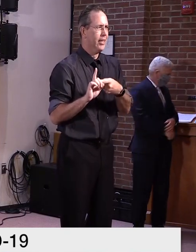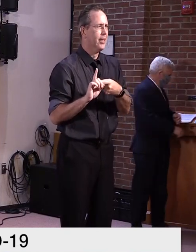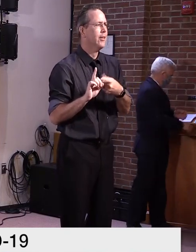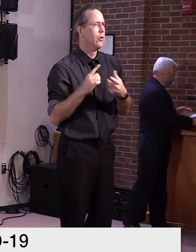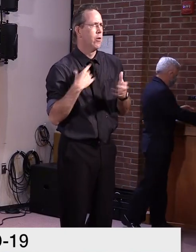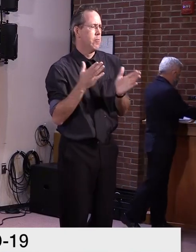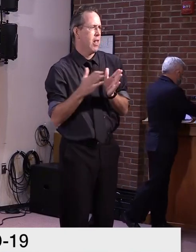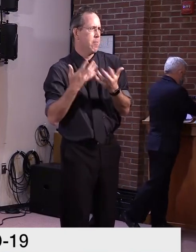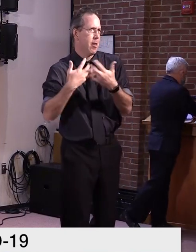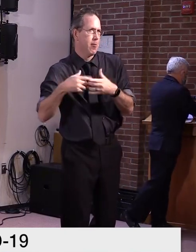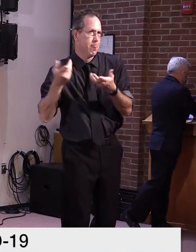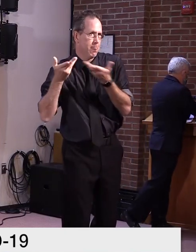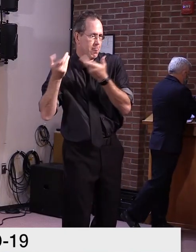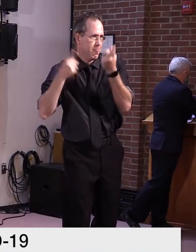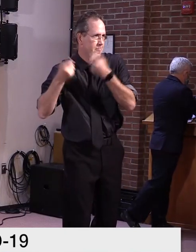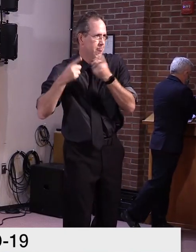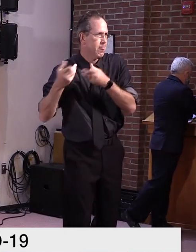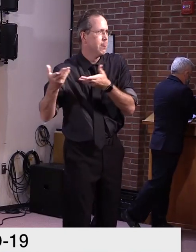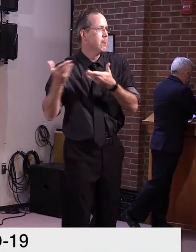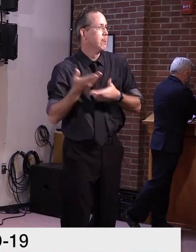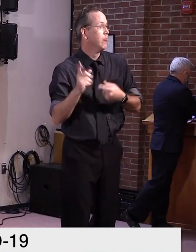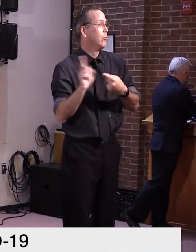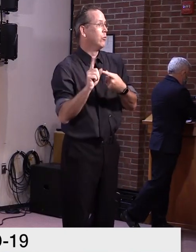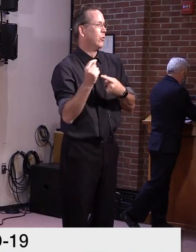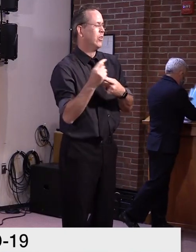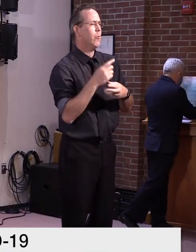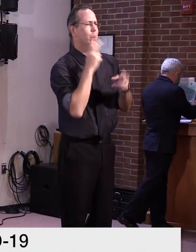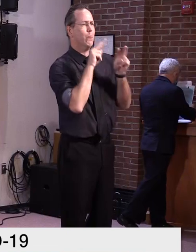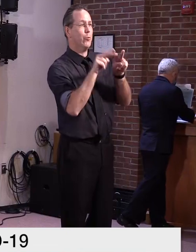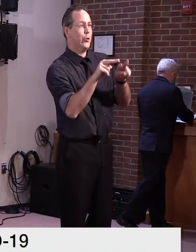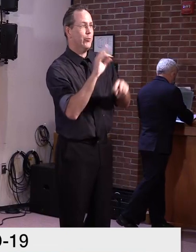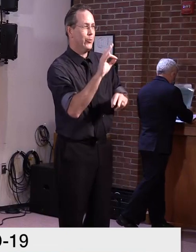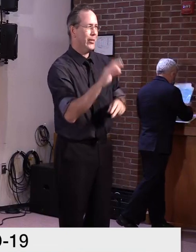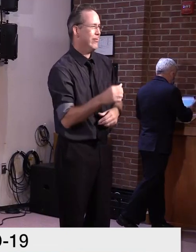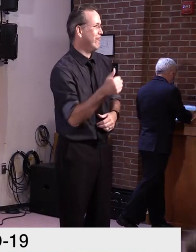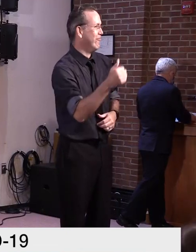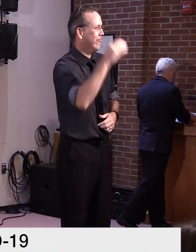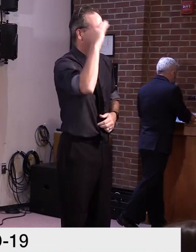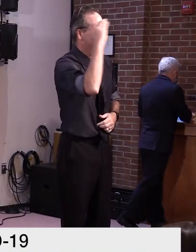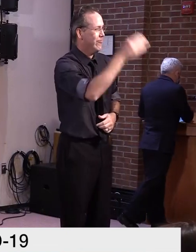uh, stay tuned, but, uh, it should be, uh, an interesting program. Thank you very much.